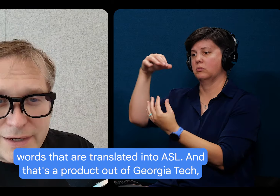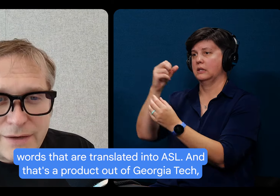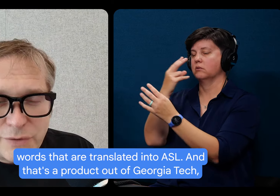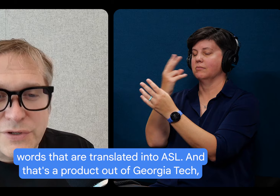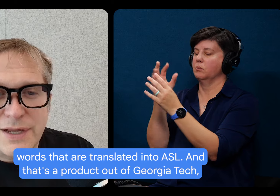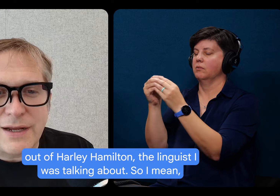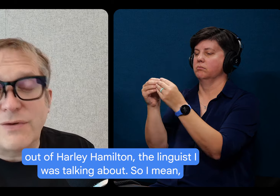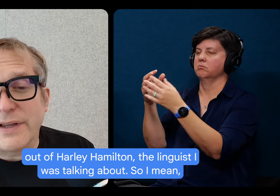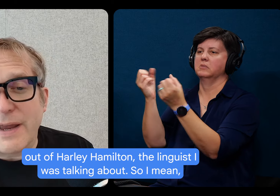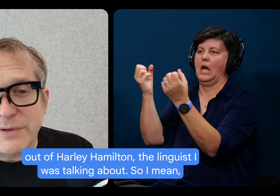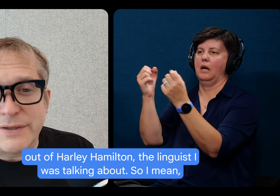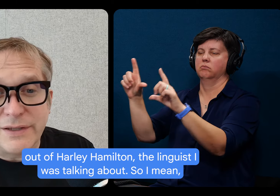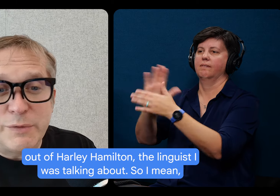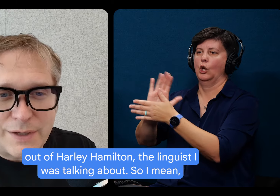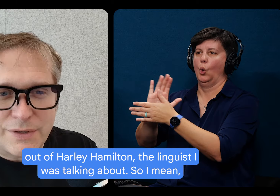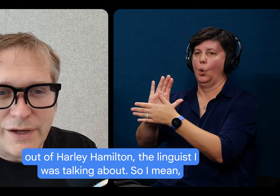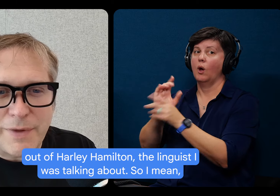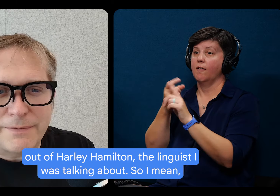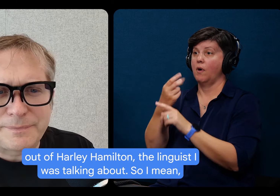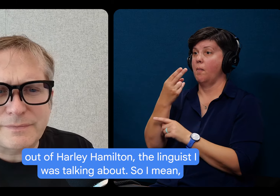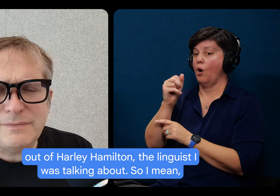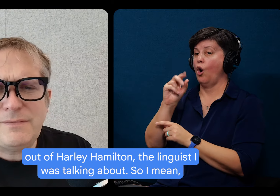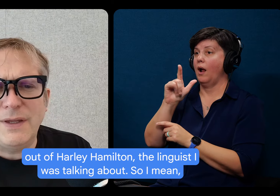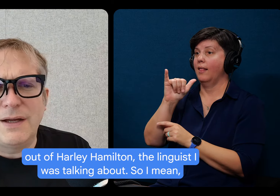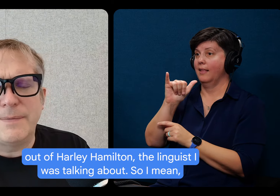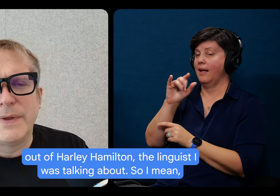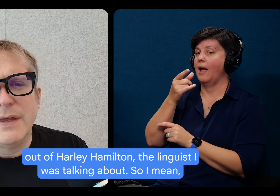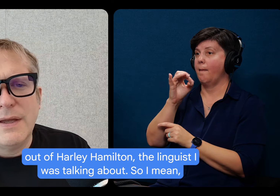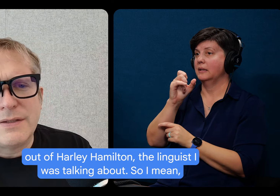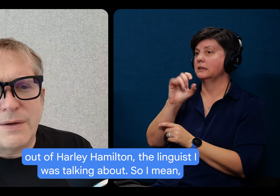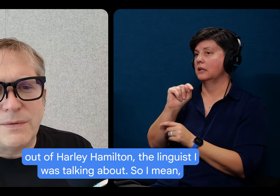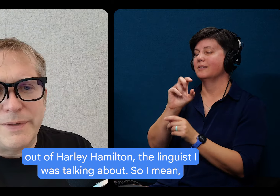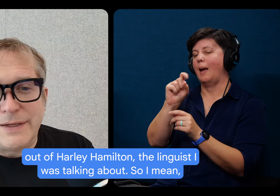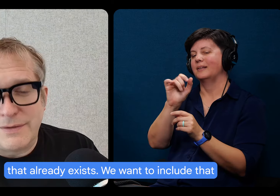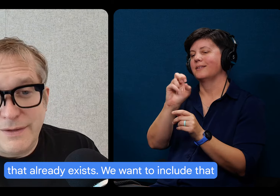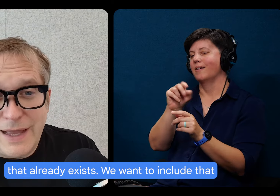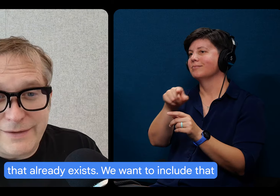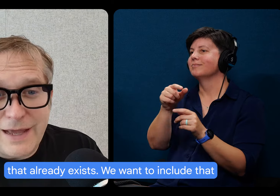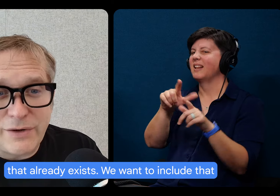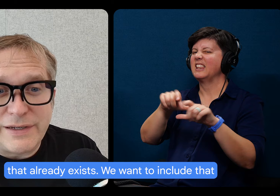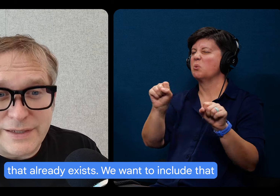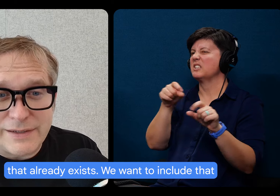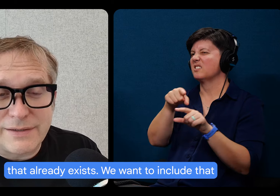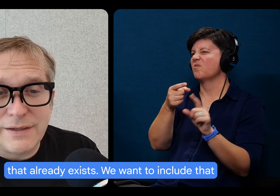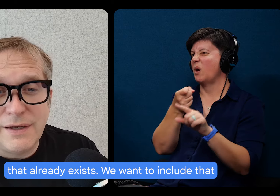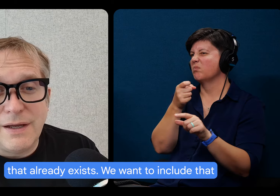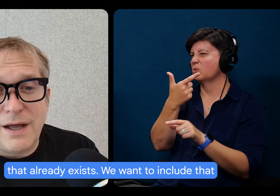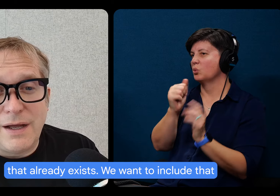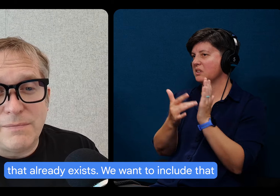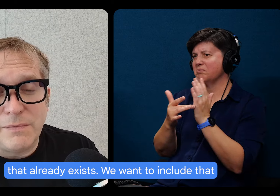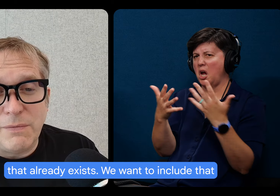a product out of Georgia tech out of Harley Hamilton, the linguist I was talking about. Um, so, I mean, there, that, that already exists.